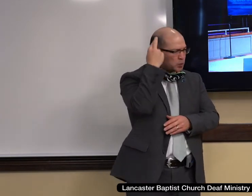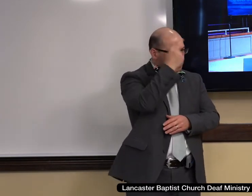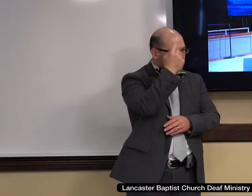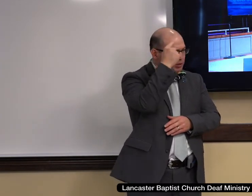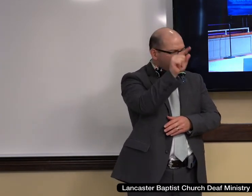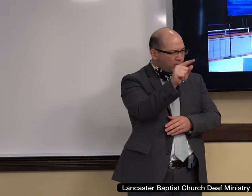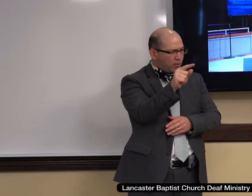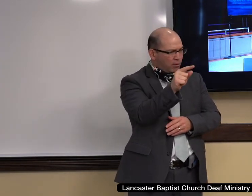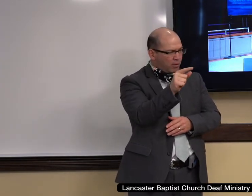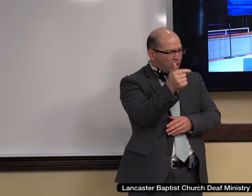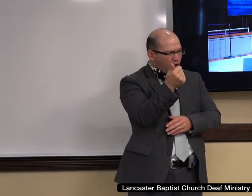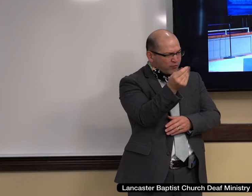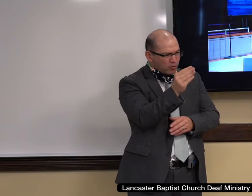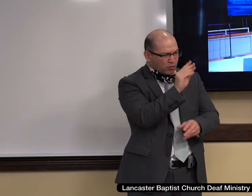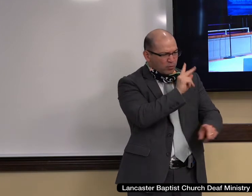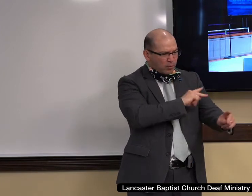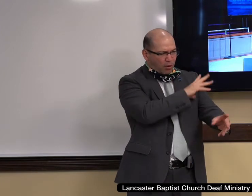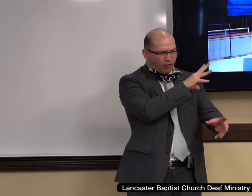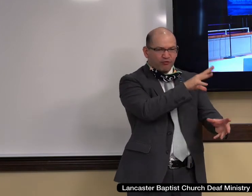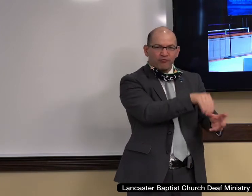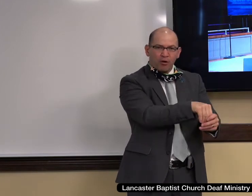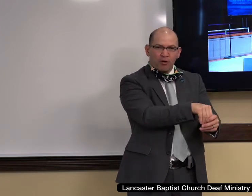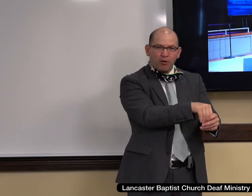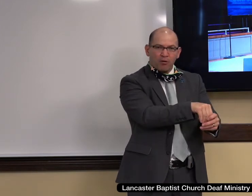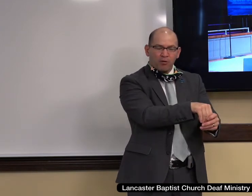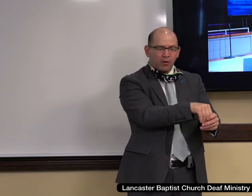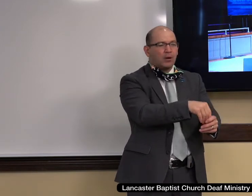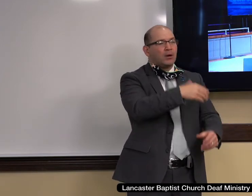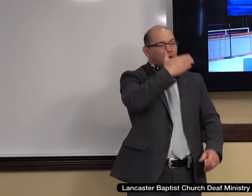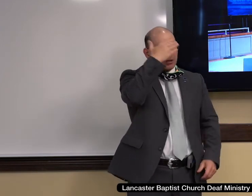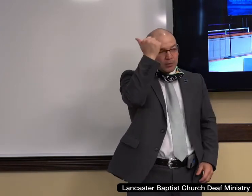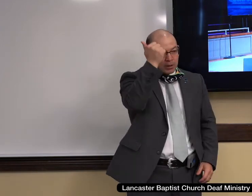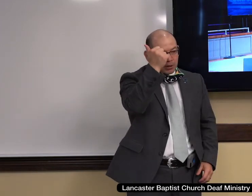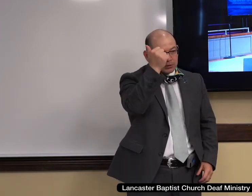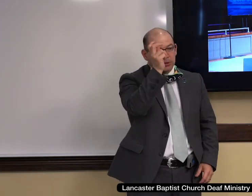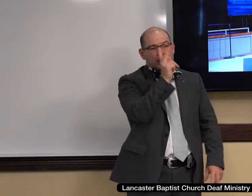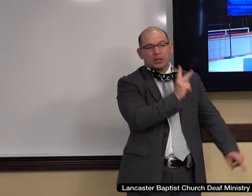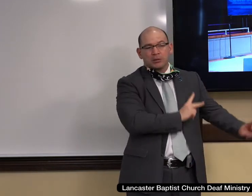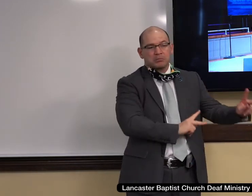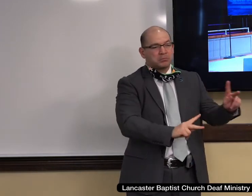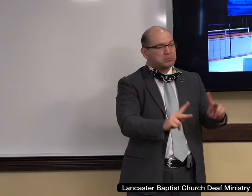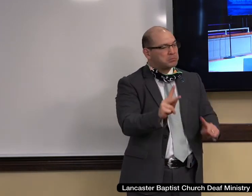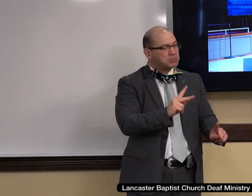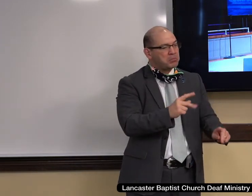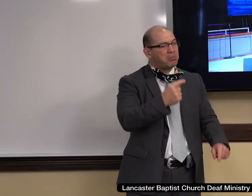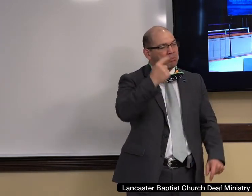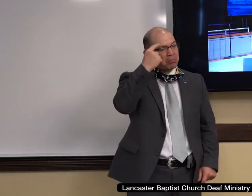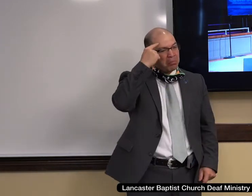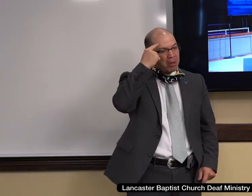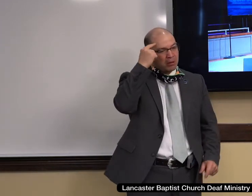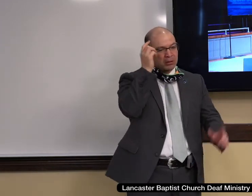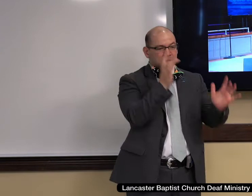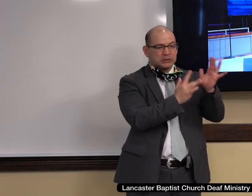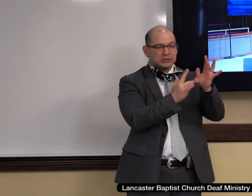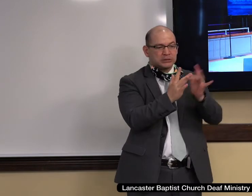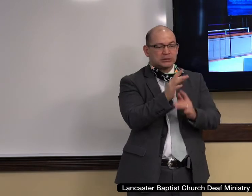lack of conviction that Jesus alone was the means of salvation. In other words,